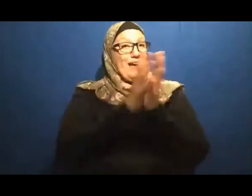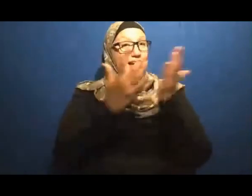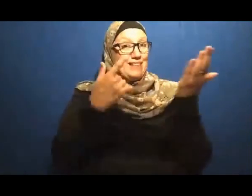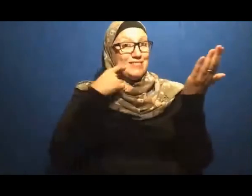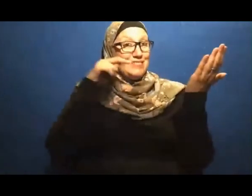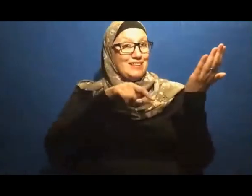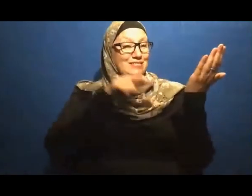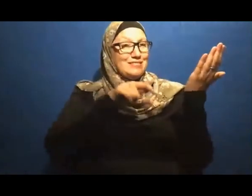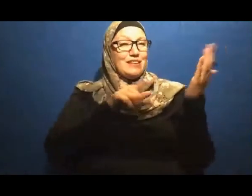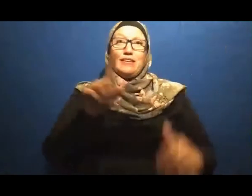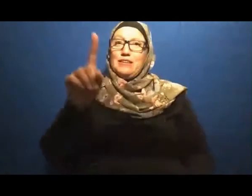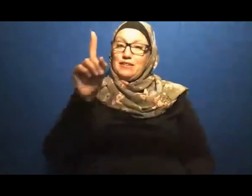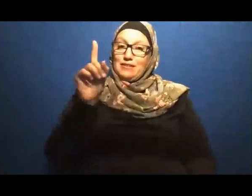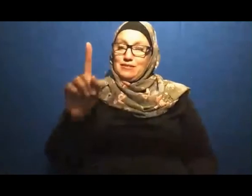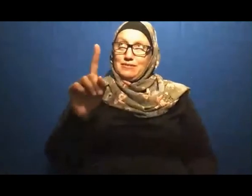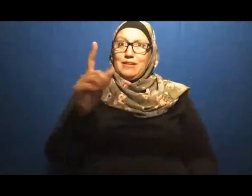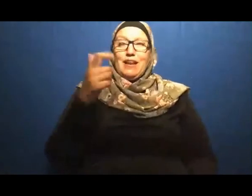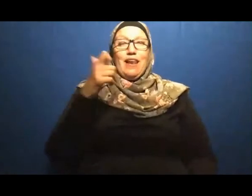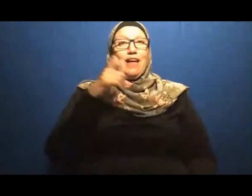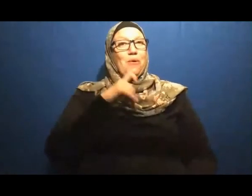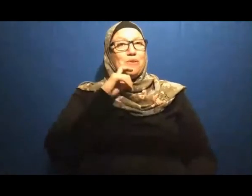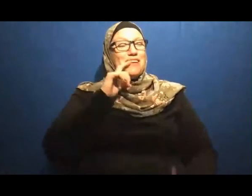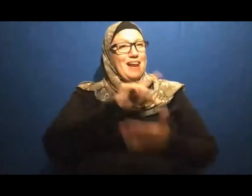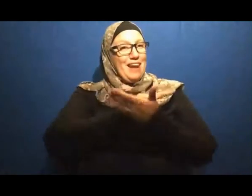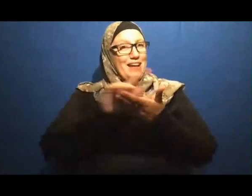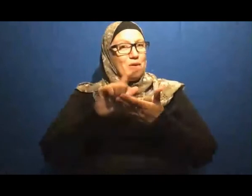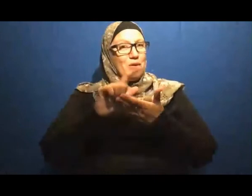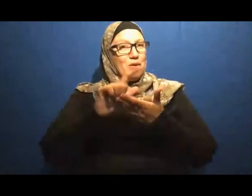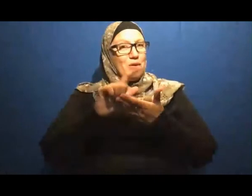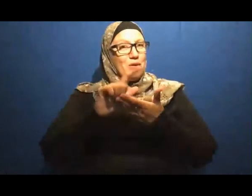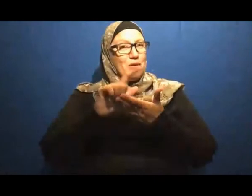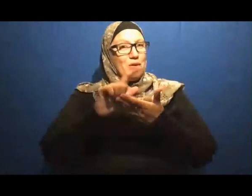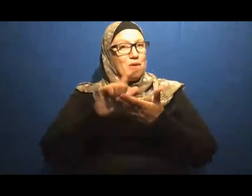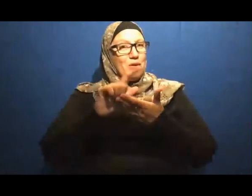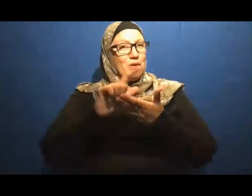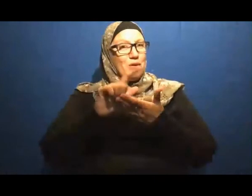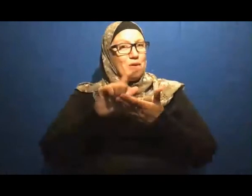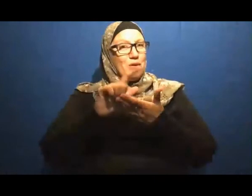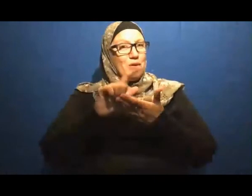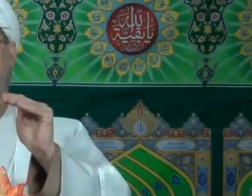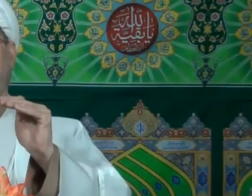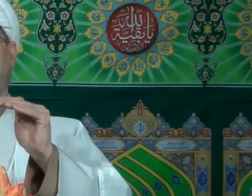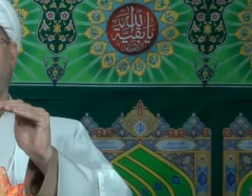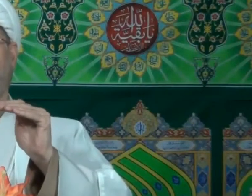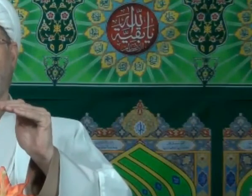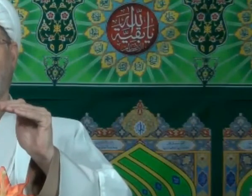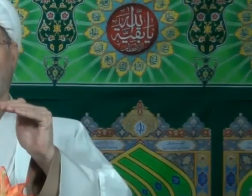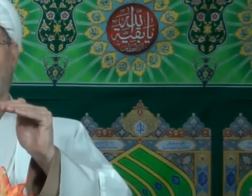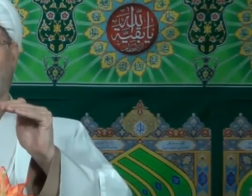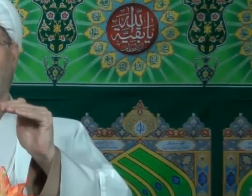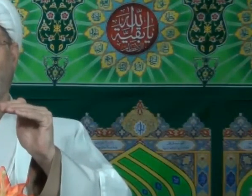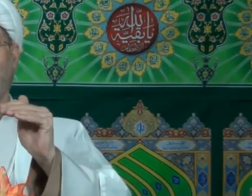As I will tell you You need to look At the whole picture The same God Has made rules For